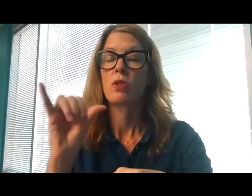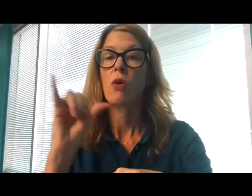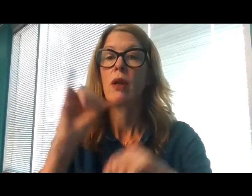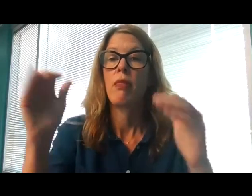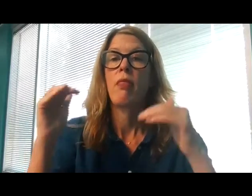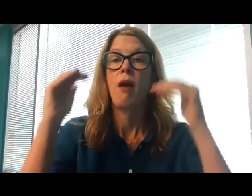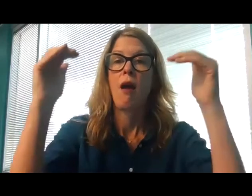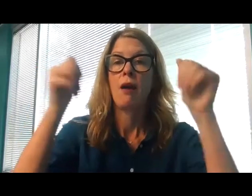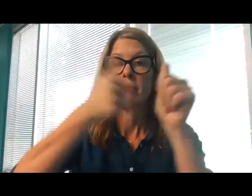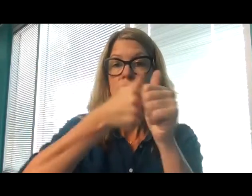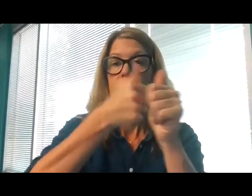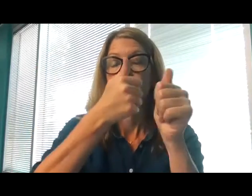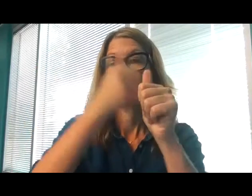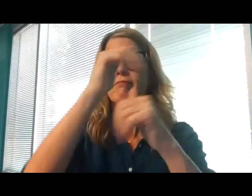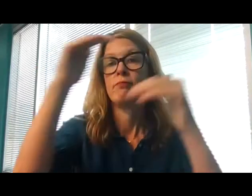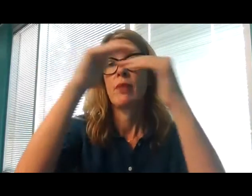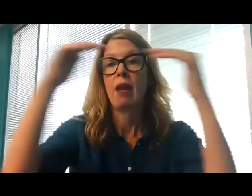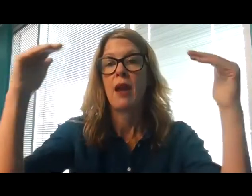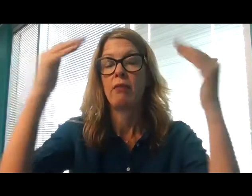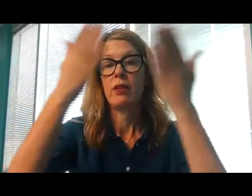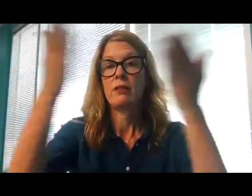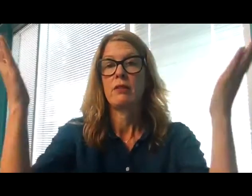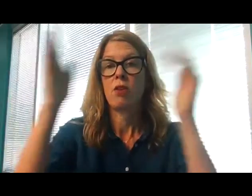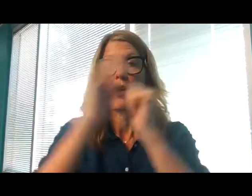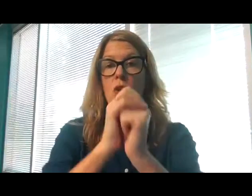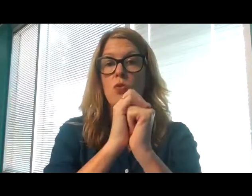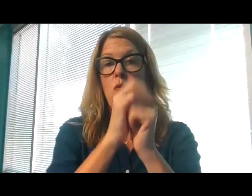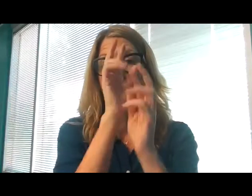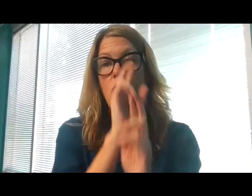highest heaven adored.